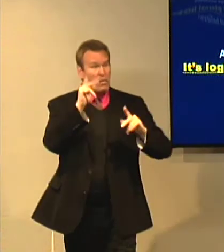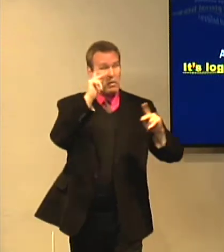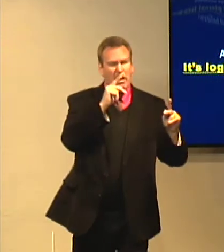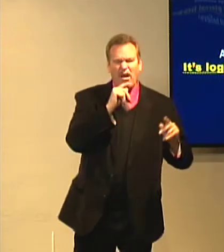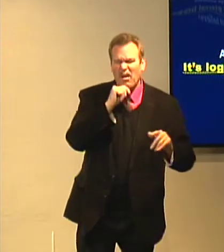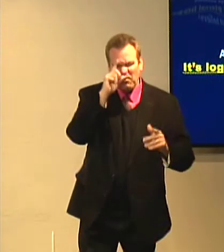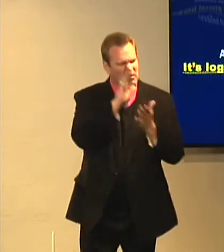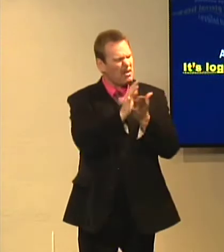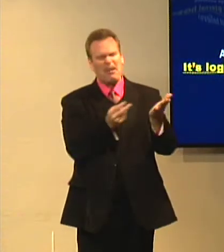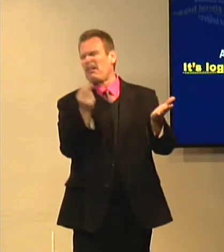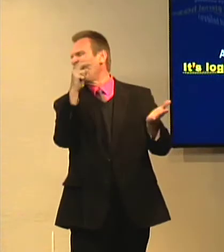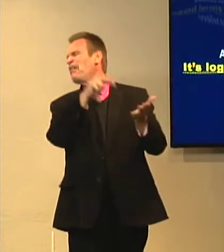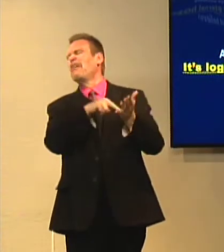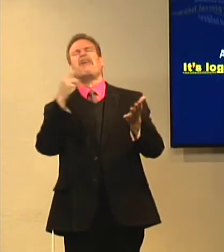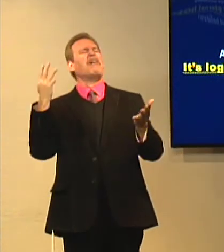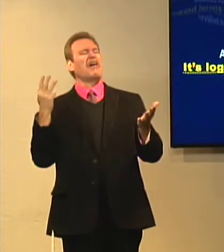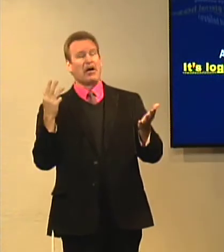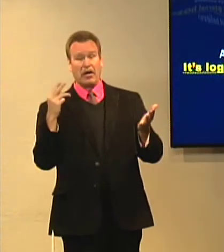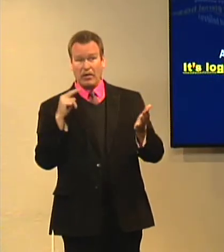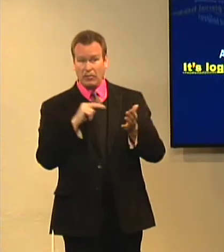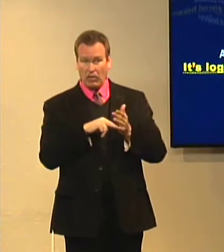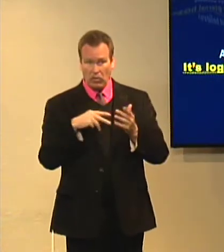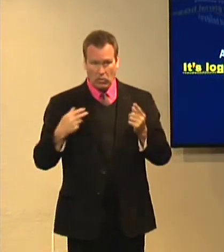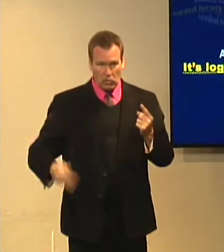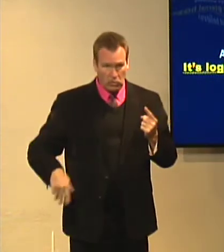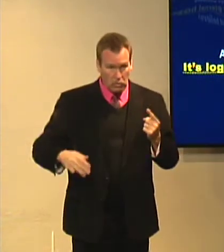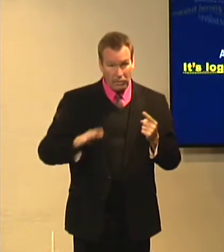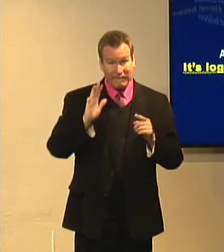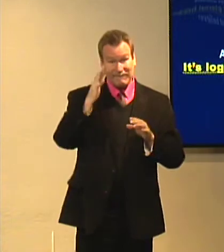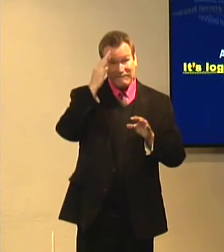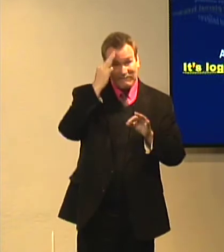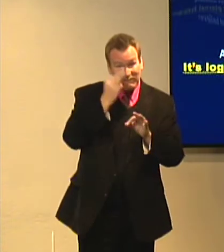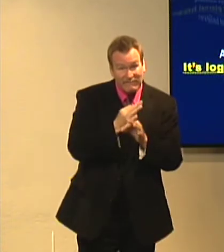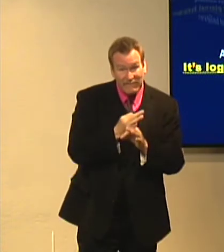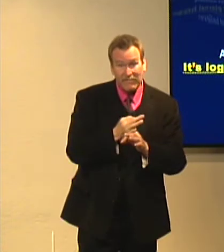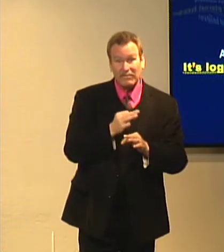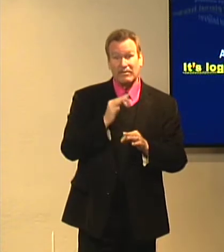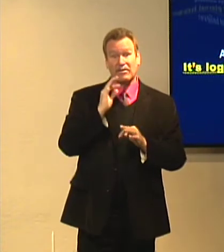Talk about poor people and those wrecked and those leave.